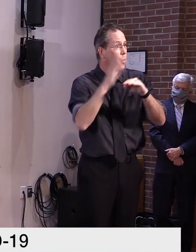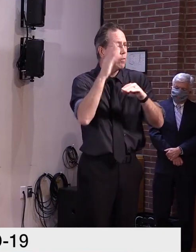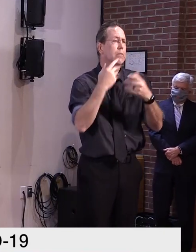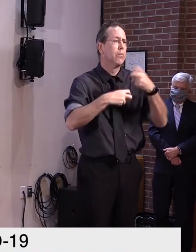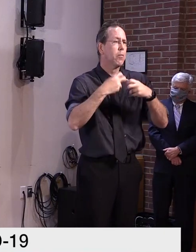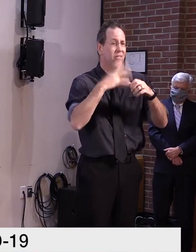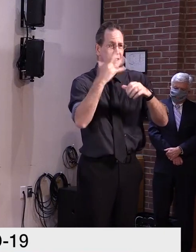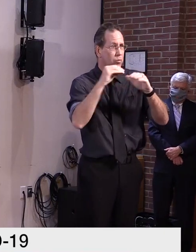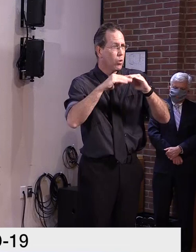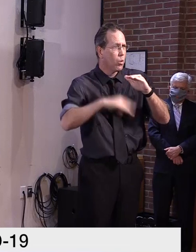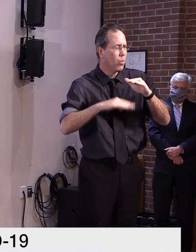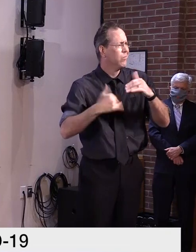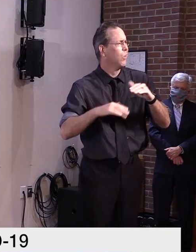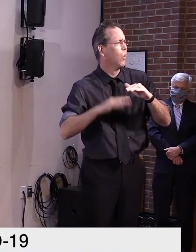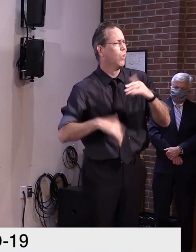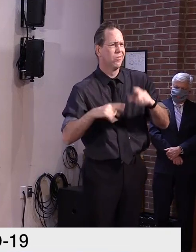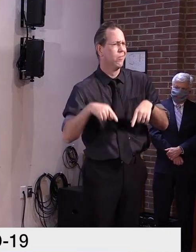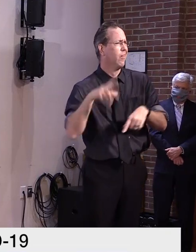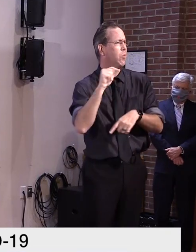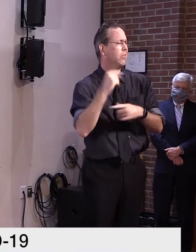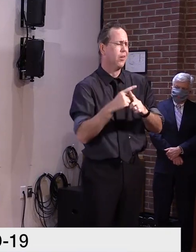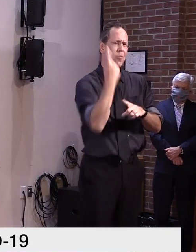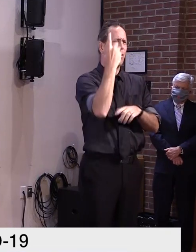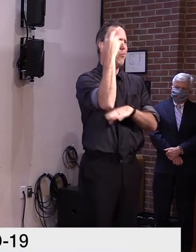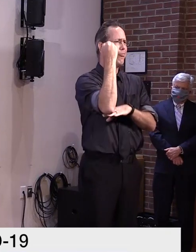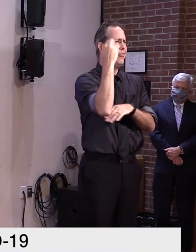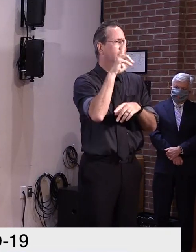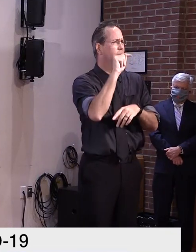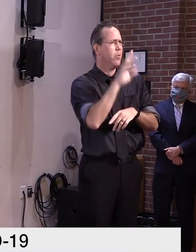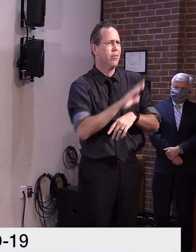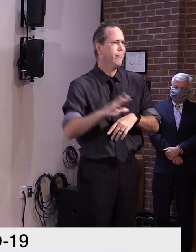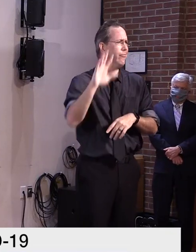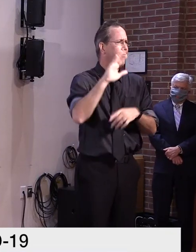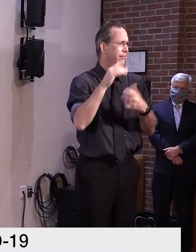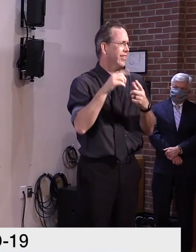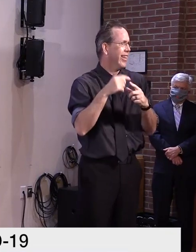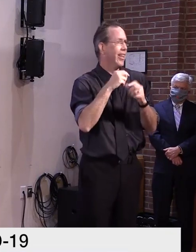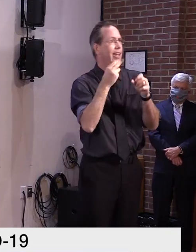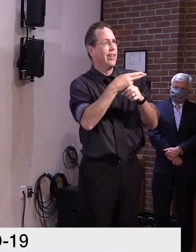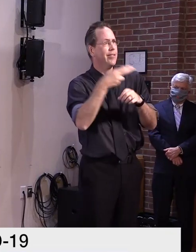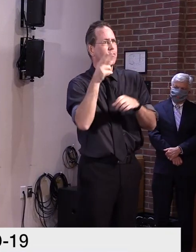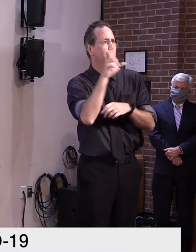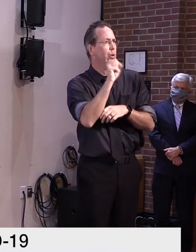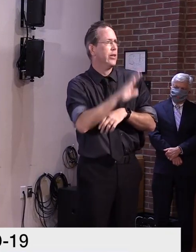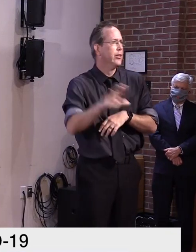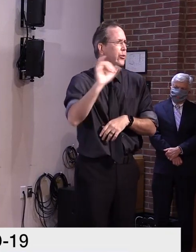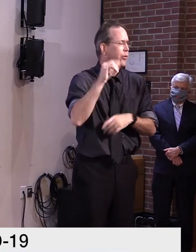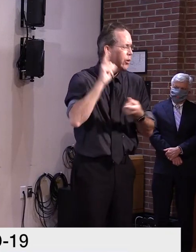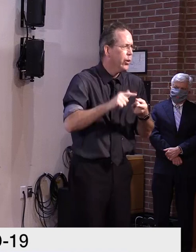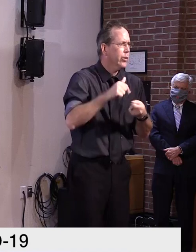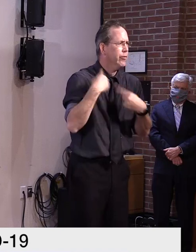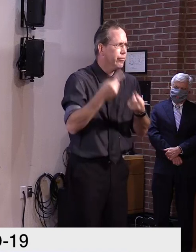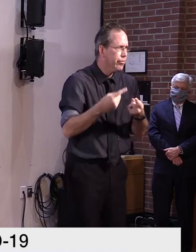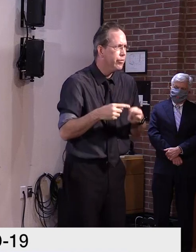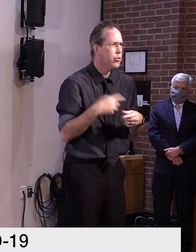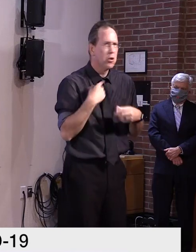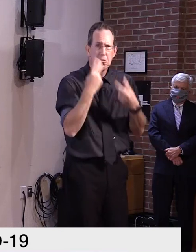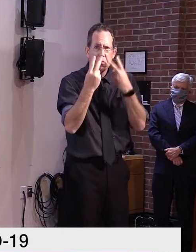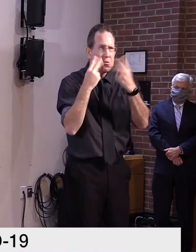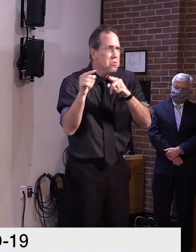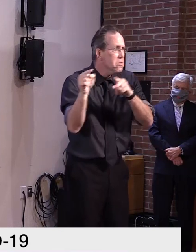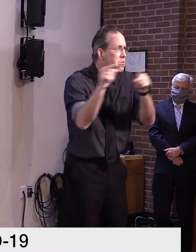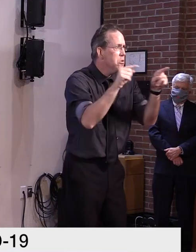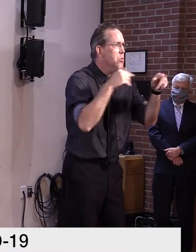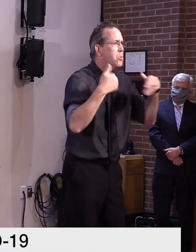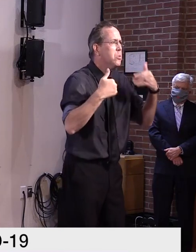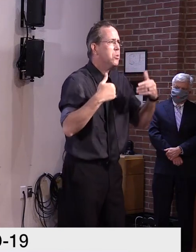rate through the entire restart. And as the governor said, that's quite impressive when you consider all of the different parts of our society and our economy that